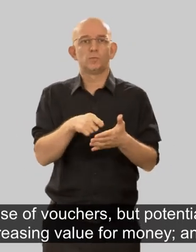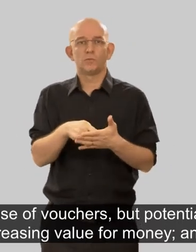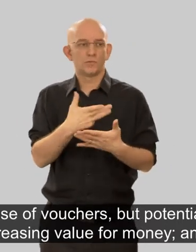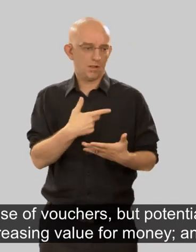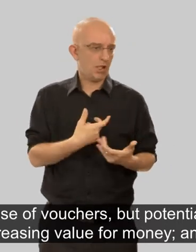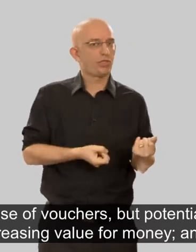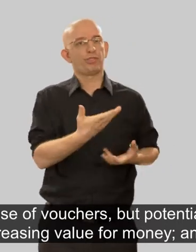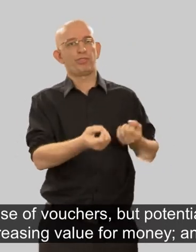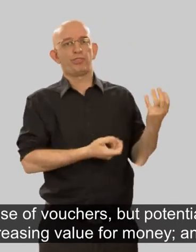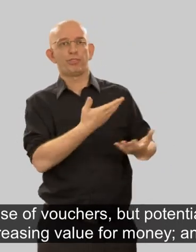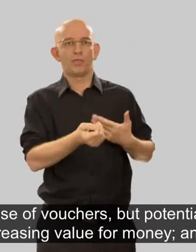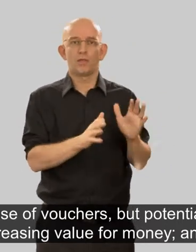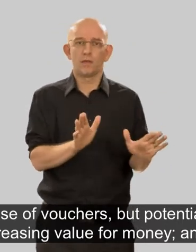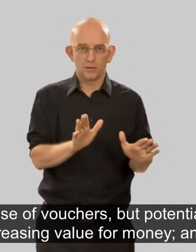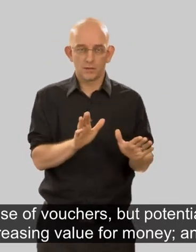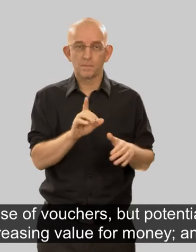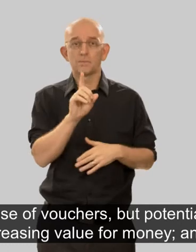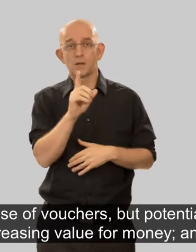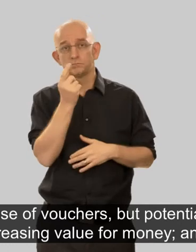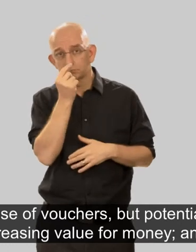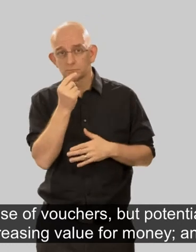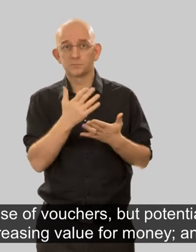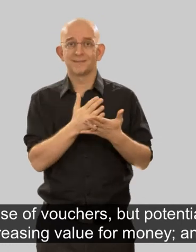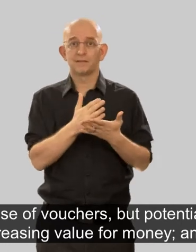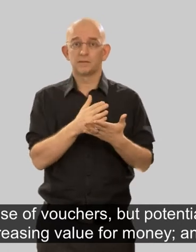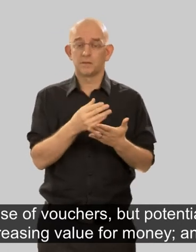but potentially increasing value for money and